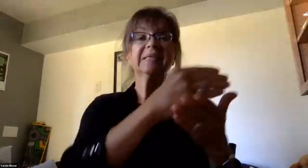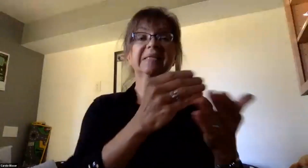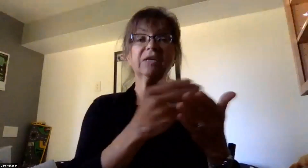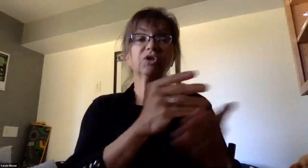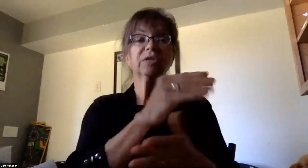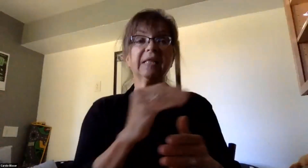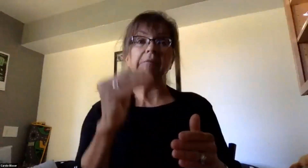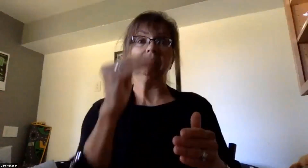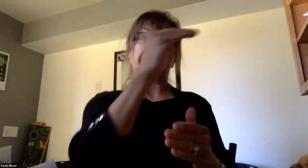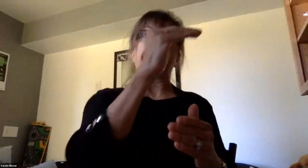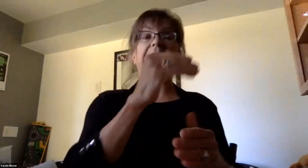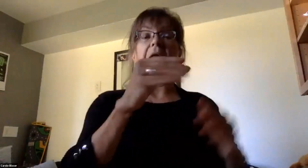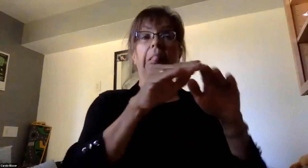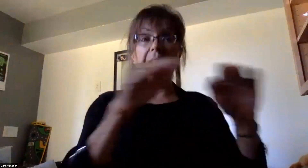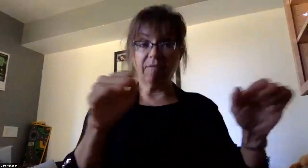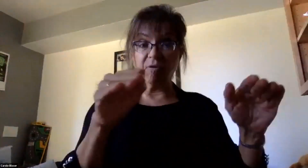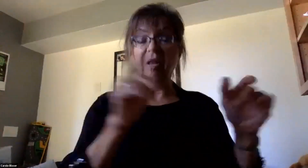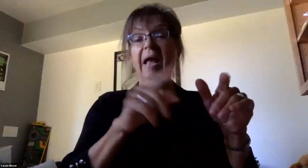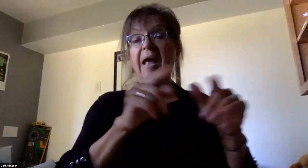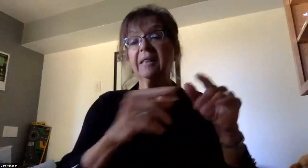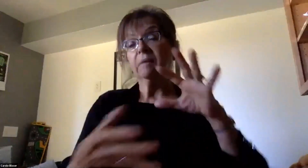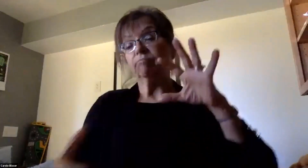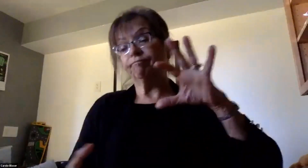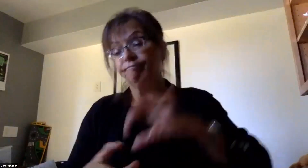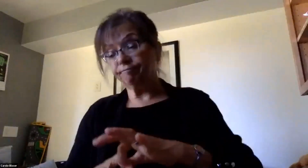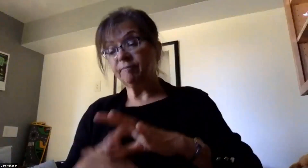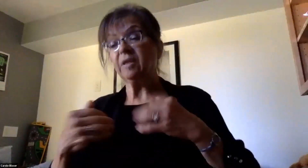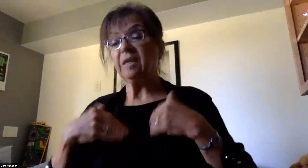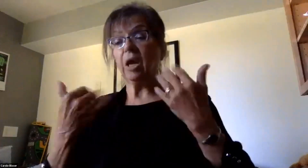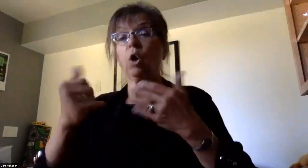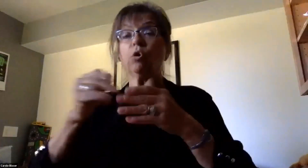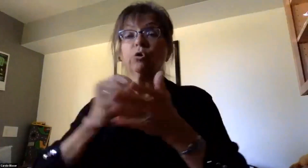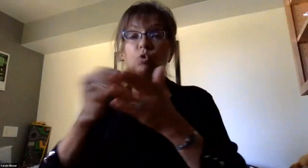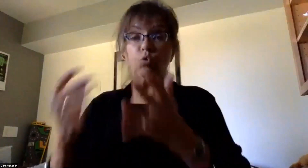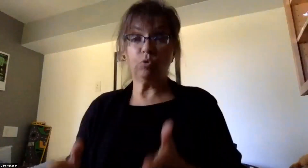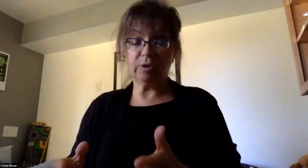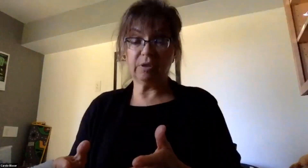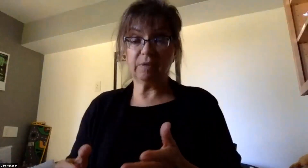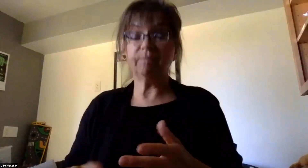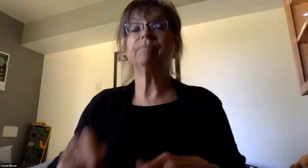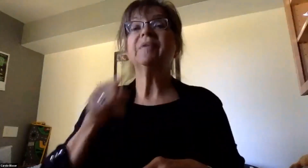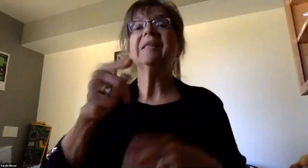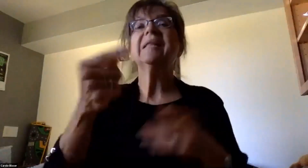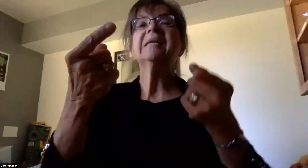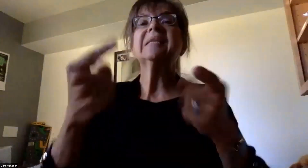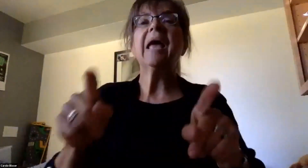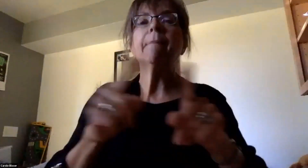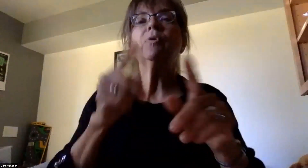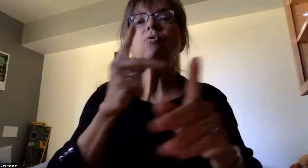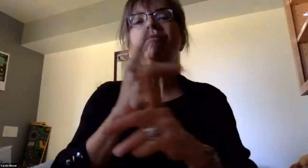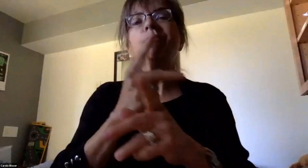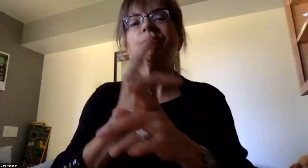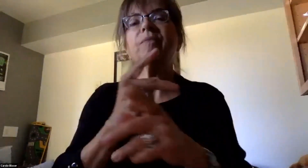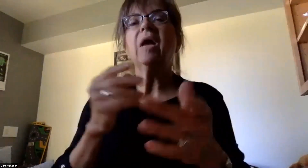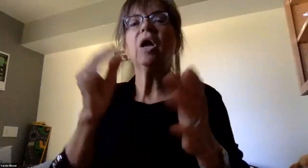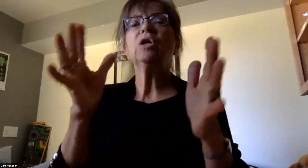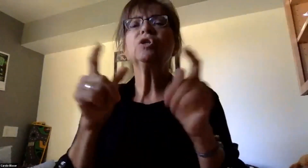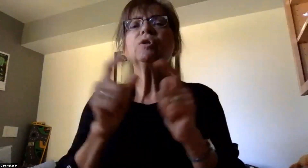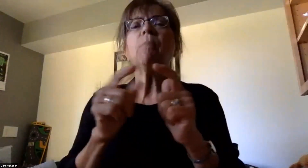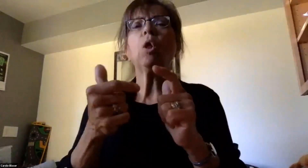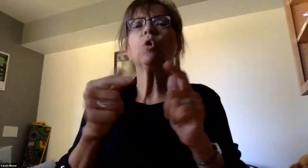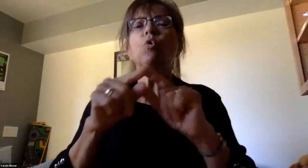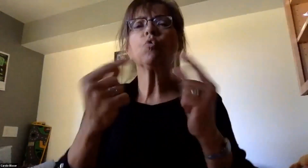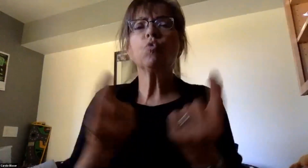And then the younger students were attached and balanced from there. This was done in an effort to maintain smaller groups to assist